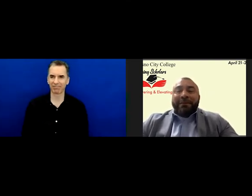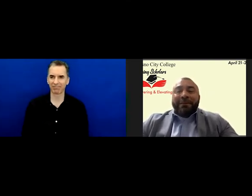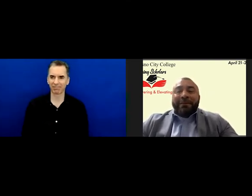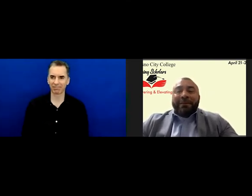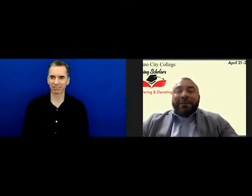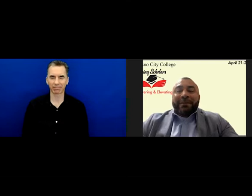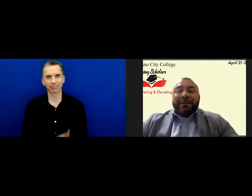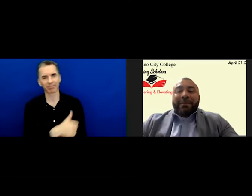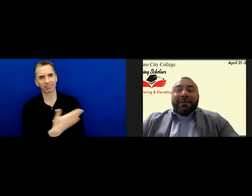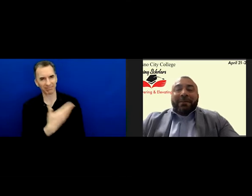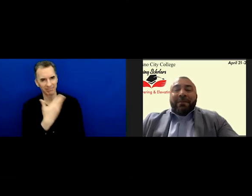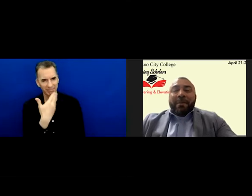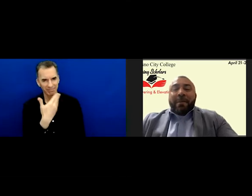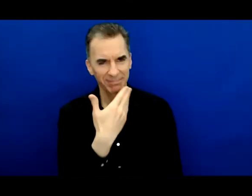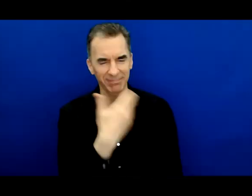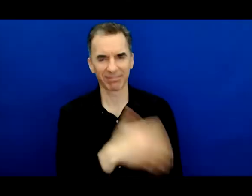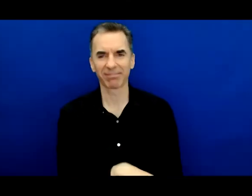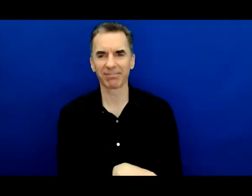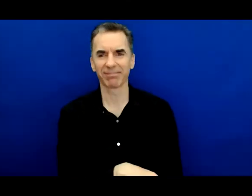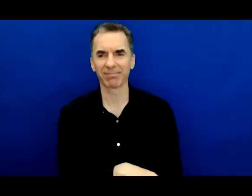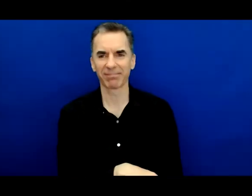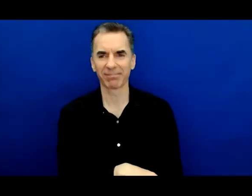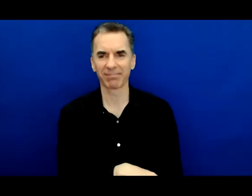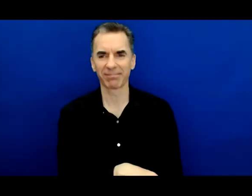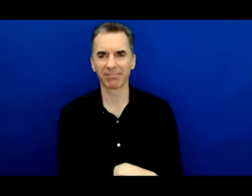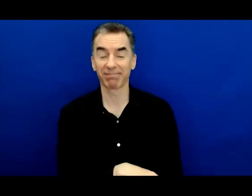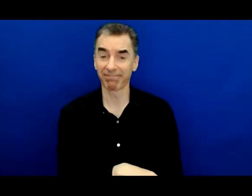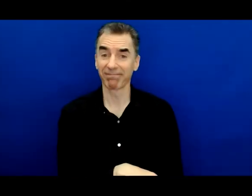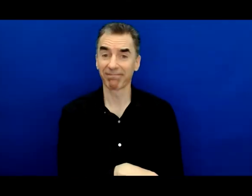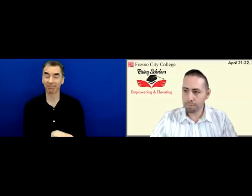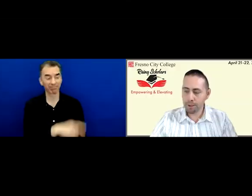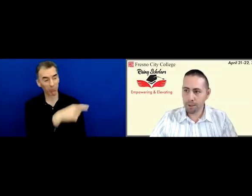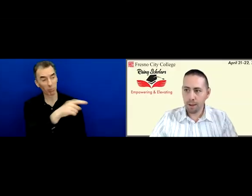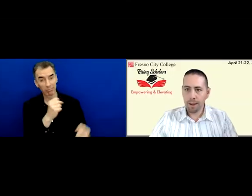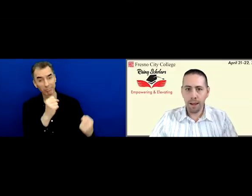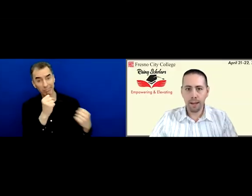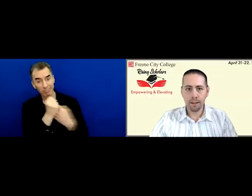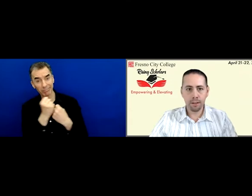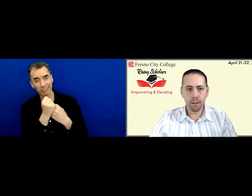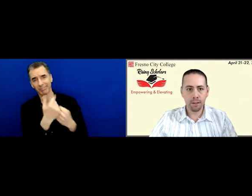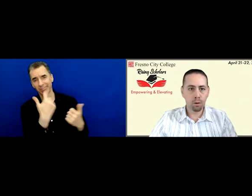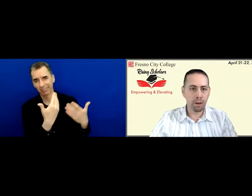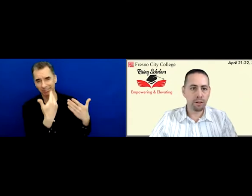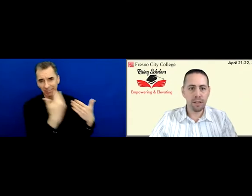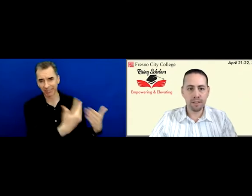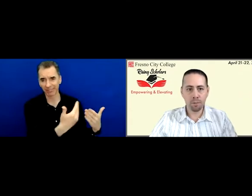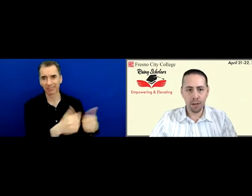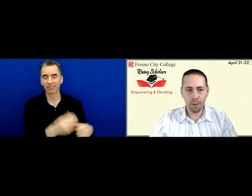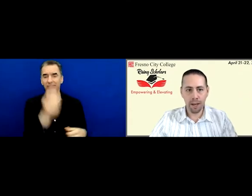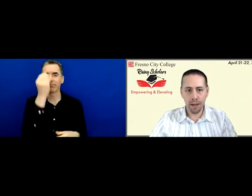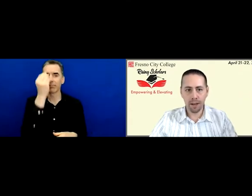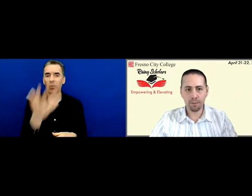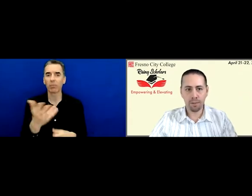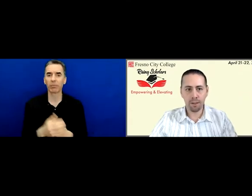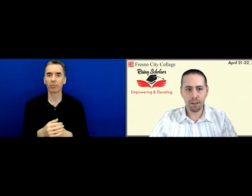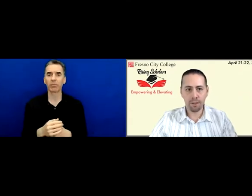Wonderful. Thank you again, Dr. Pimentel. We truly appreciate your support. And, you know, one of the reasons why